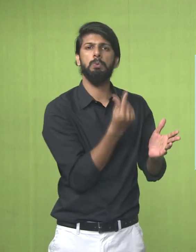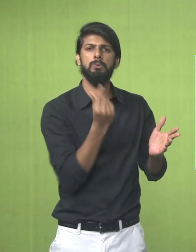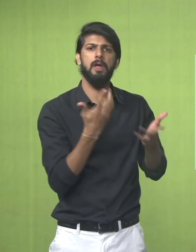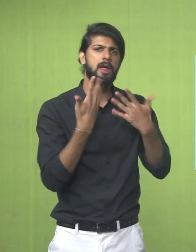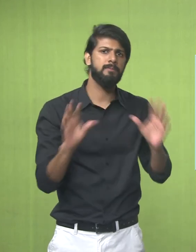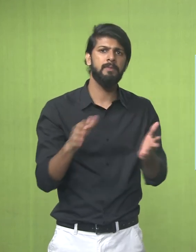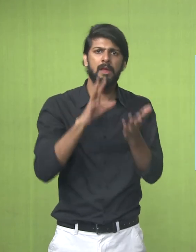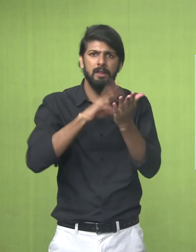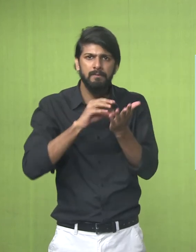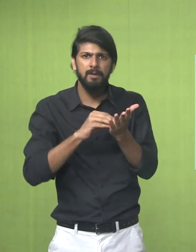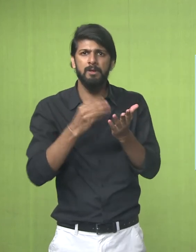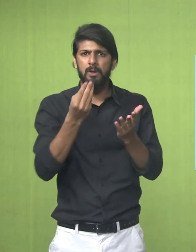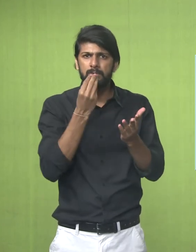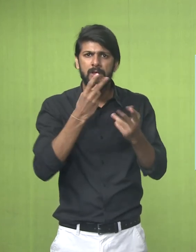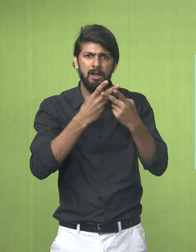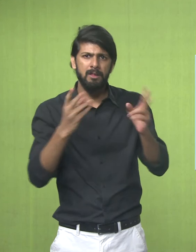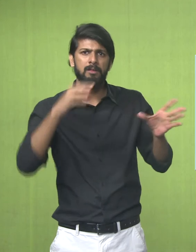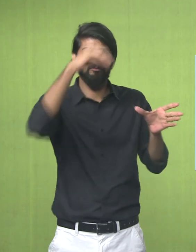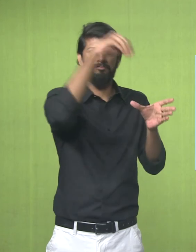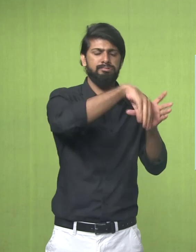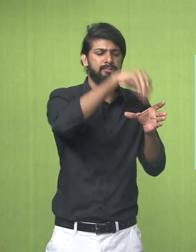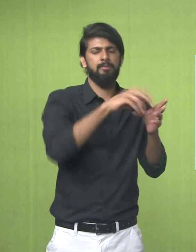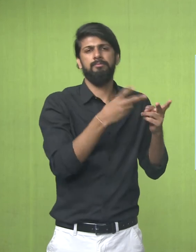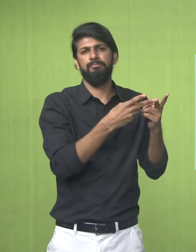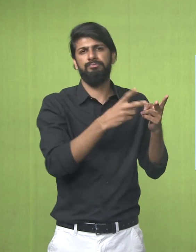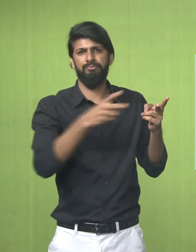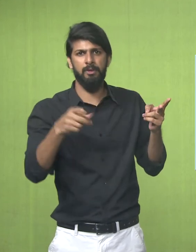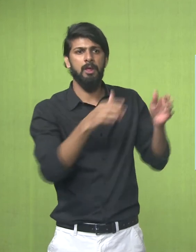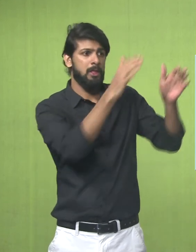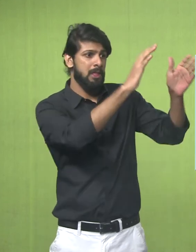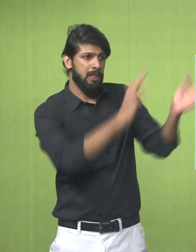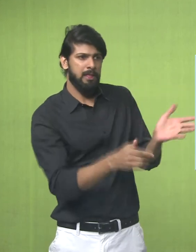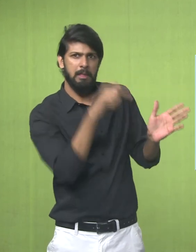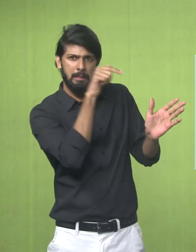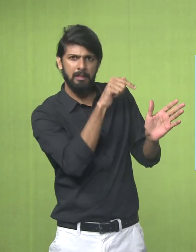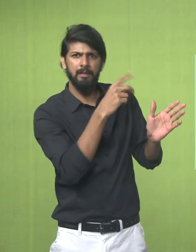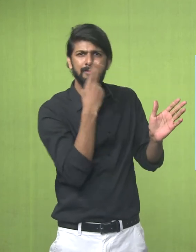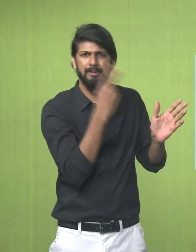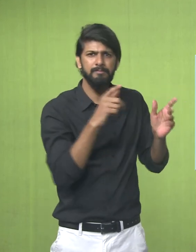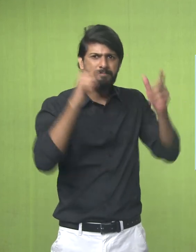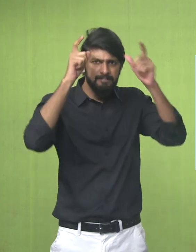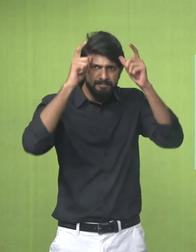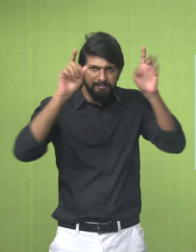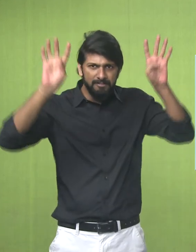The second painting here Is On a storage jar This was used to store Grains or pulses